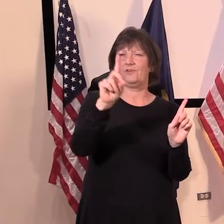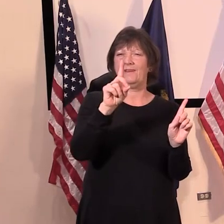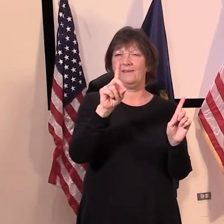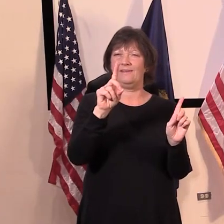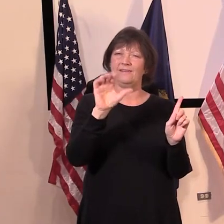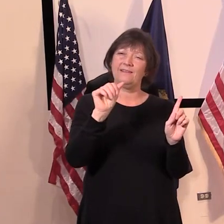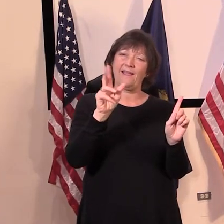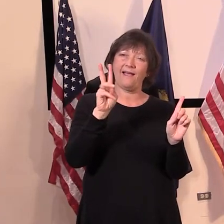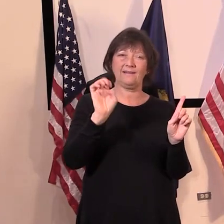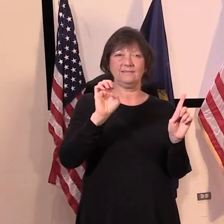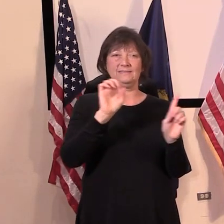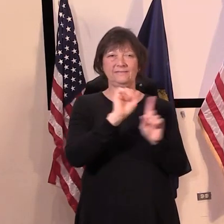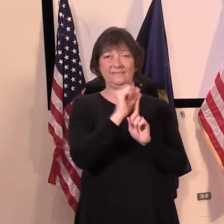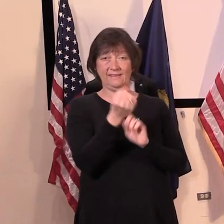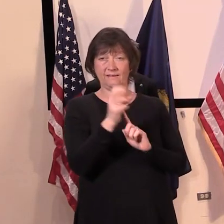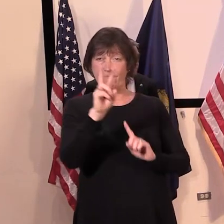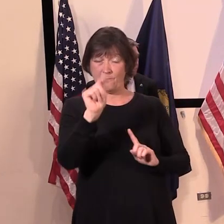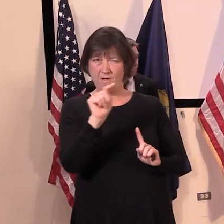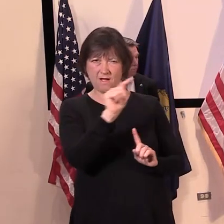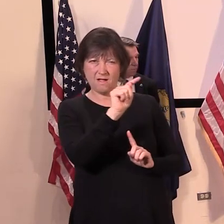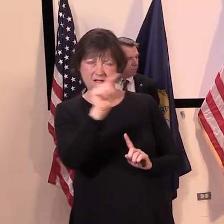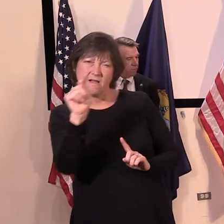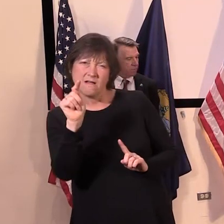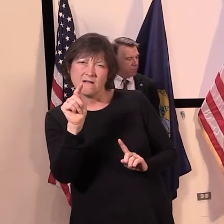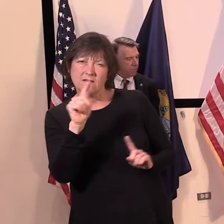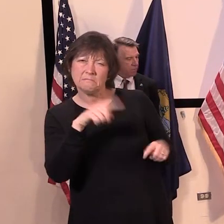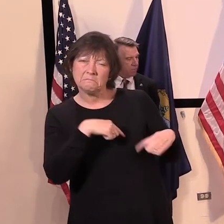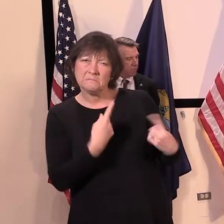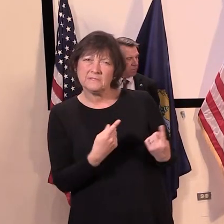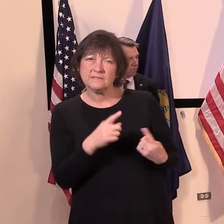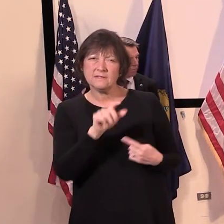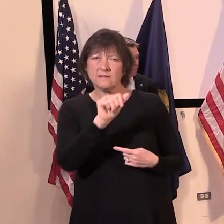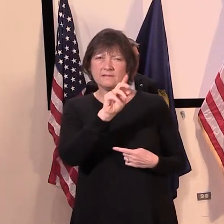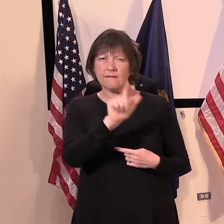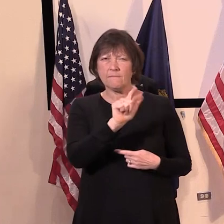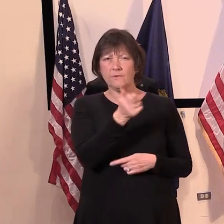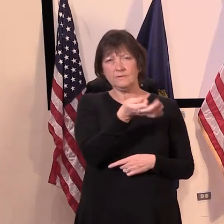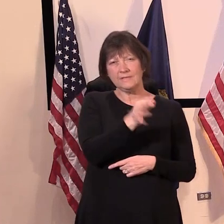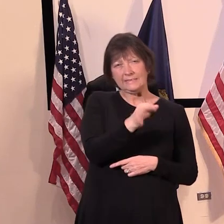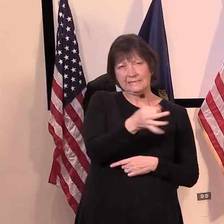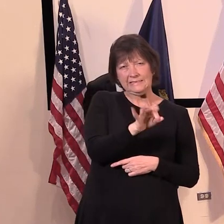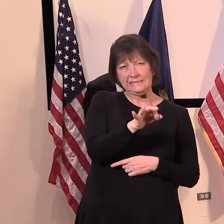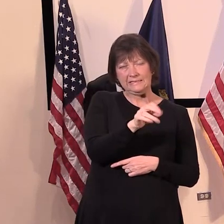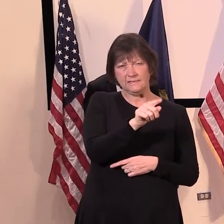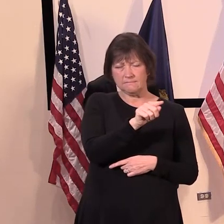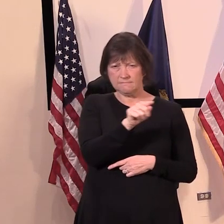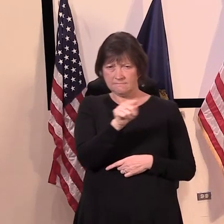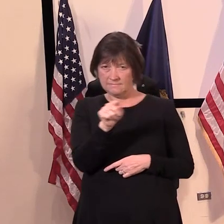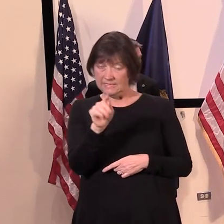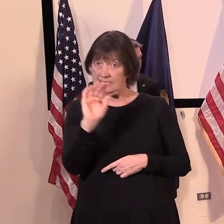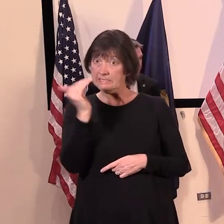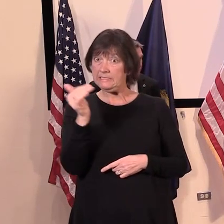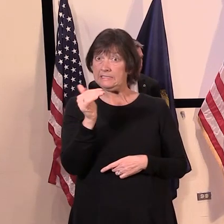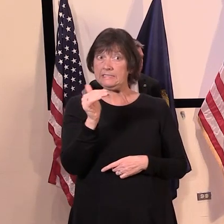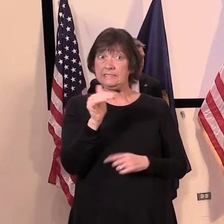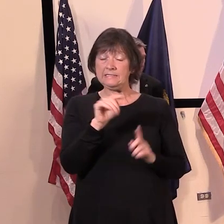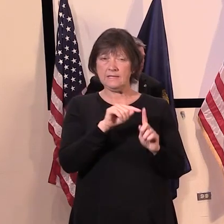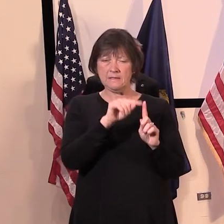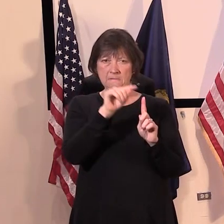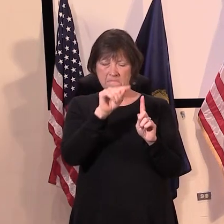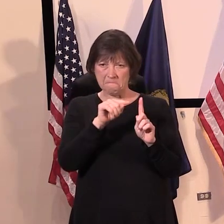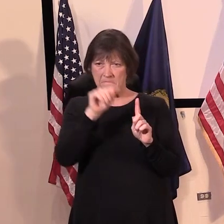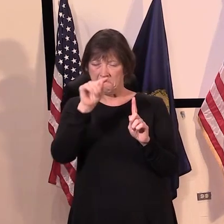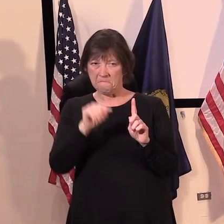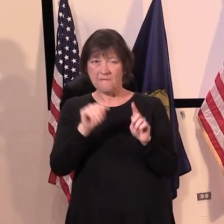um, after 419, 2020, the lines representing active